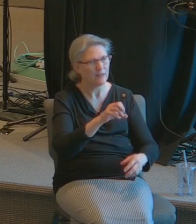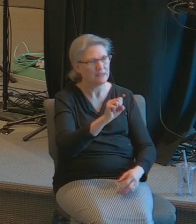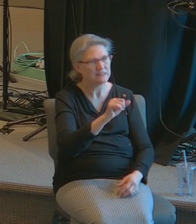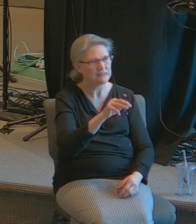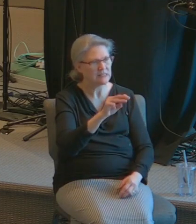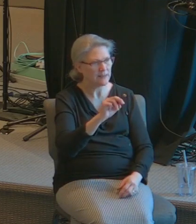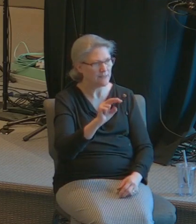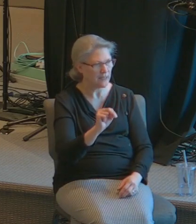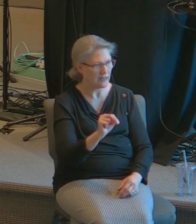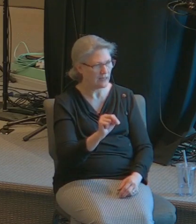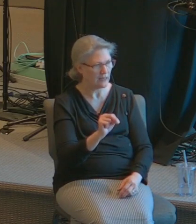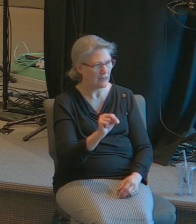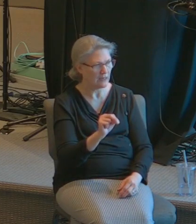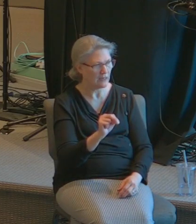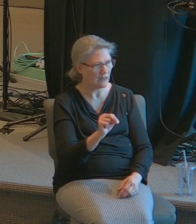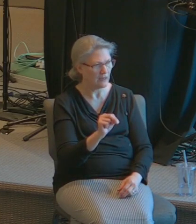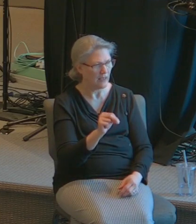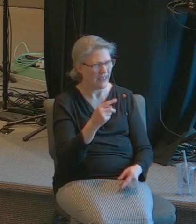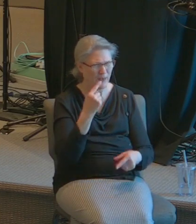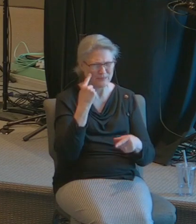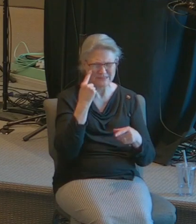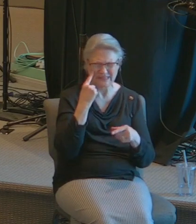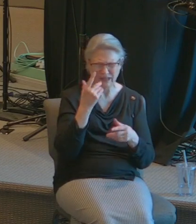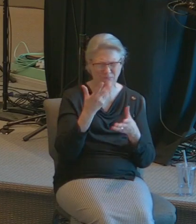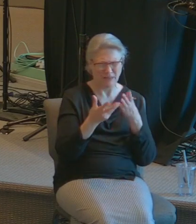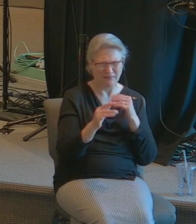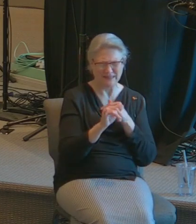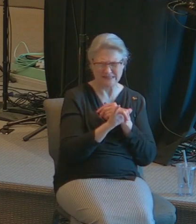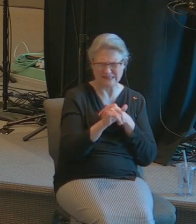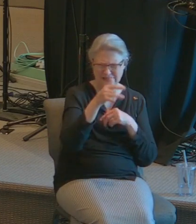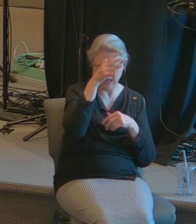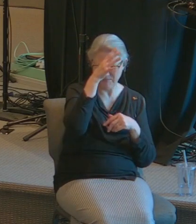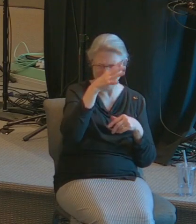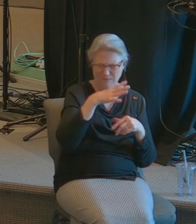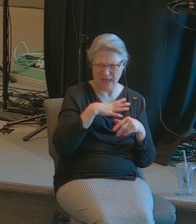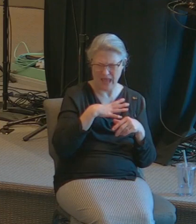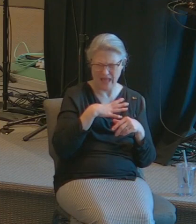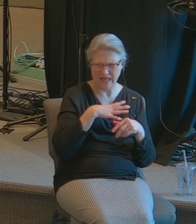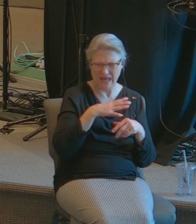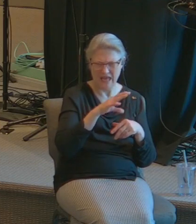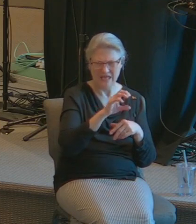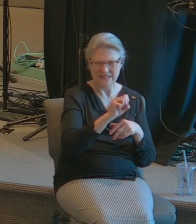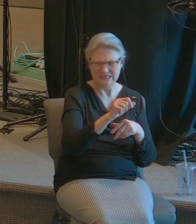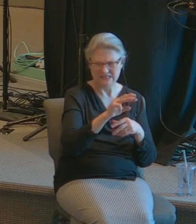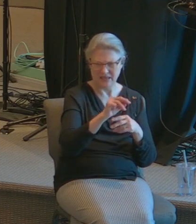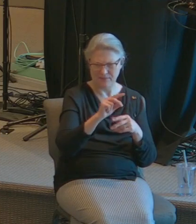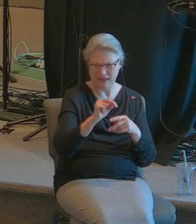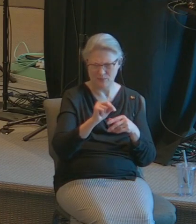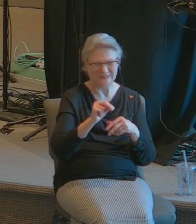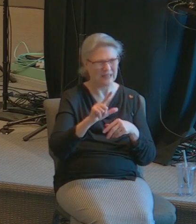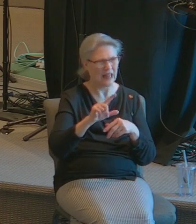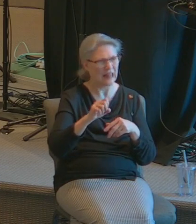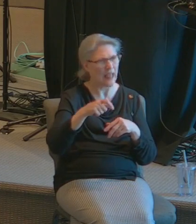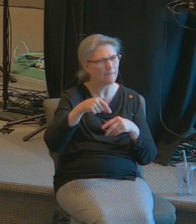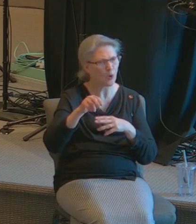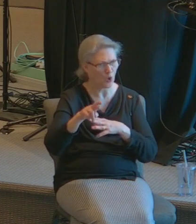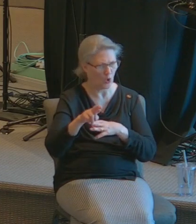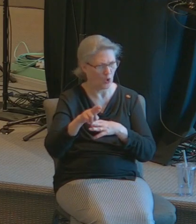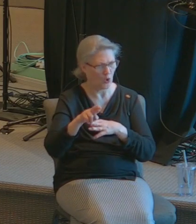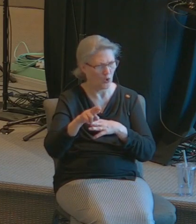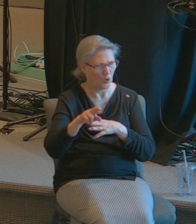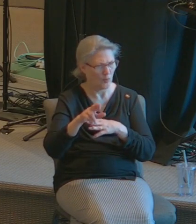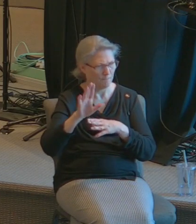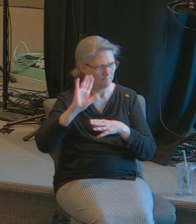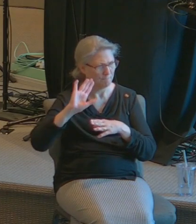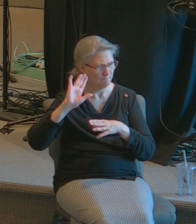stretched his hand to an already ex-leper because it was against the law for to touch a leper